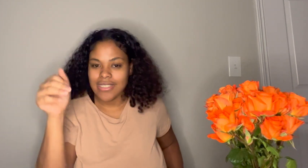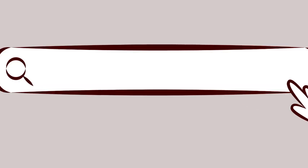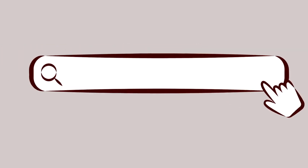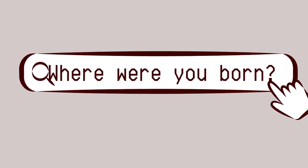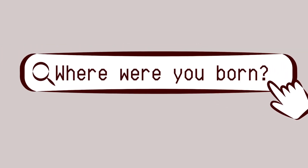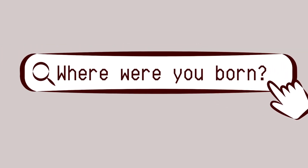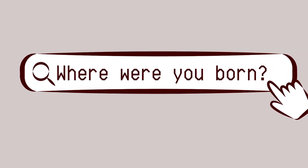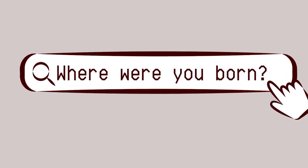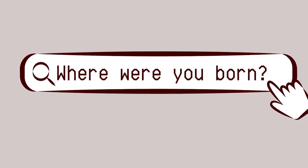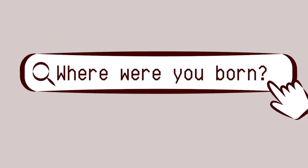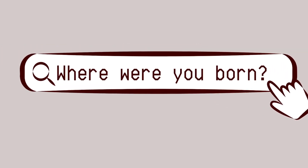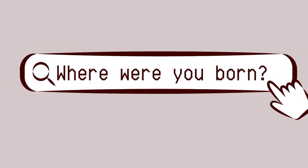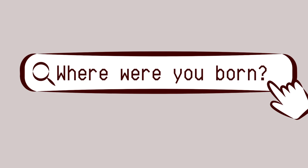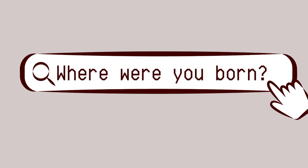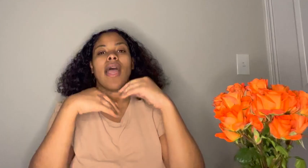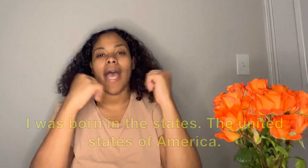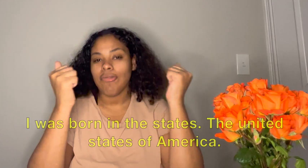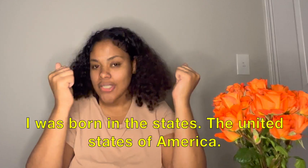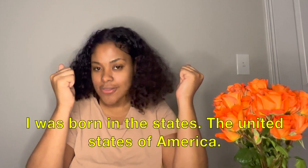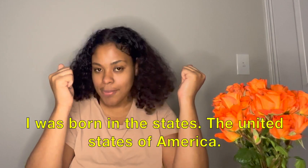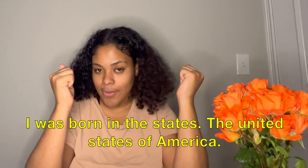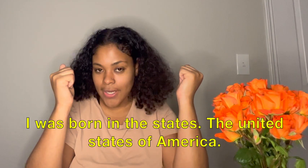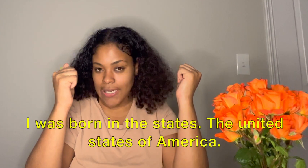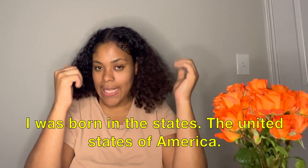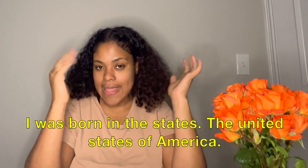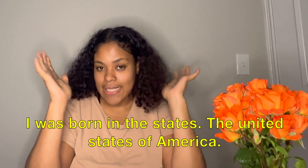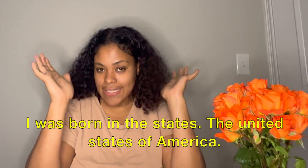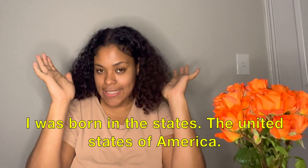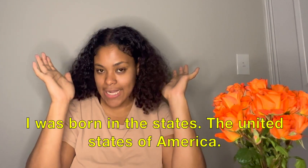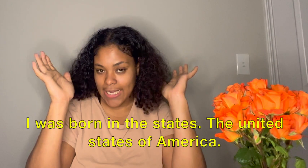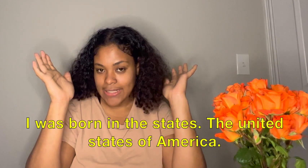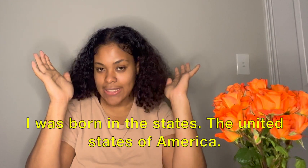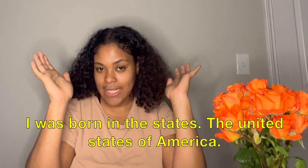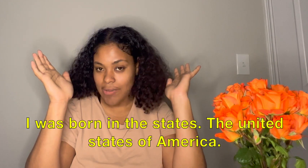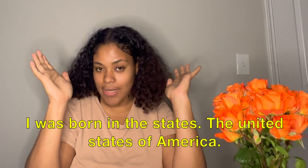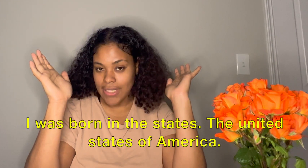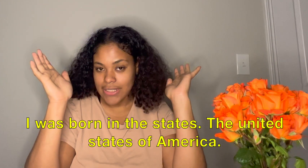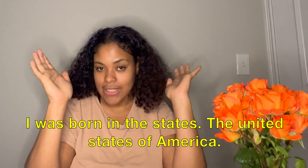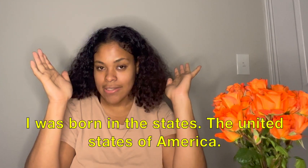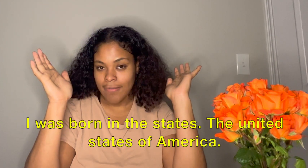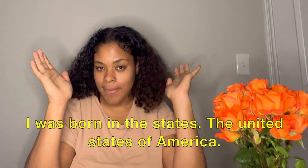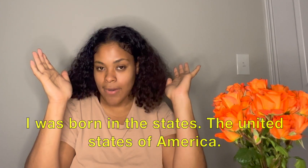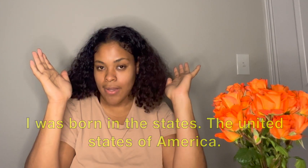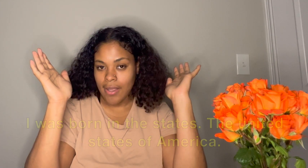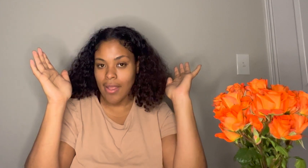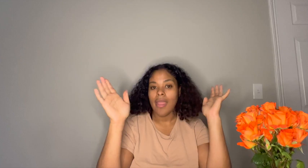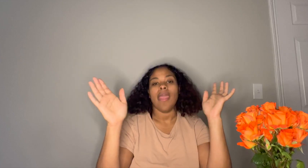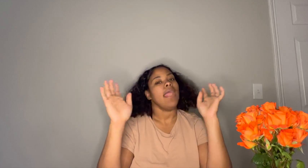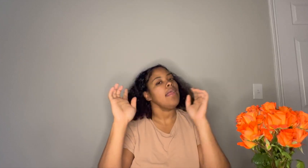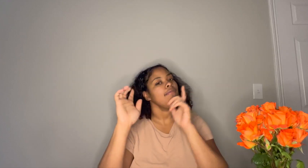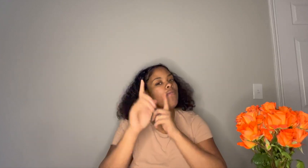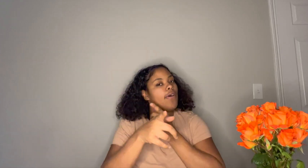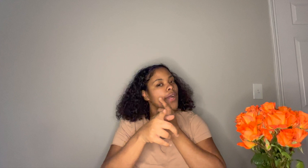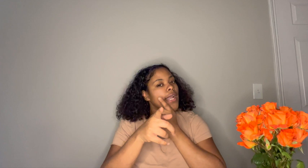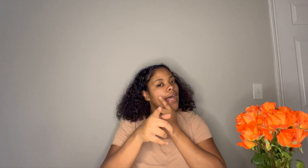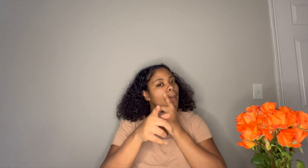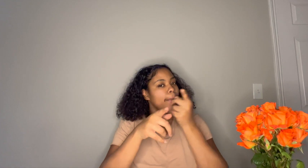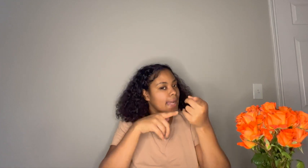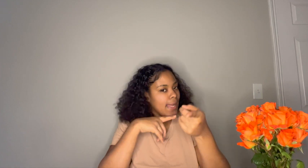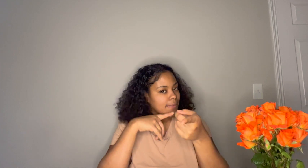where were you born I was born in the states the United States of America in Florida Miami